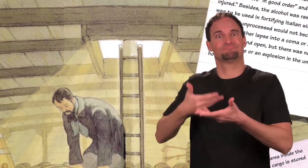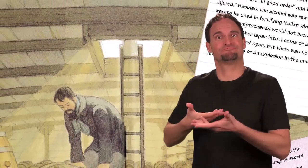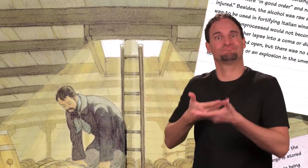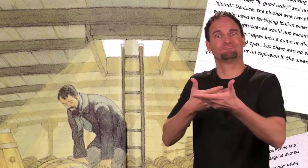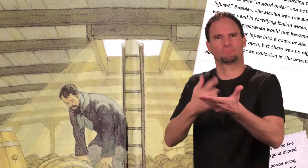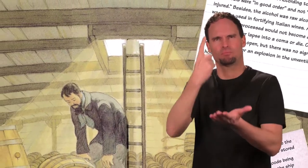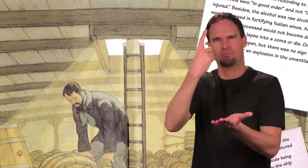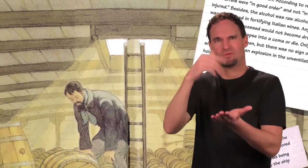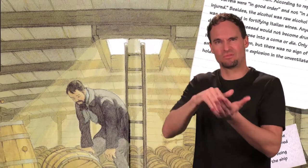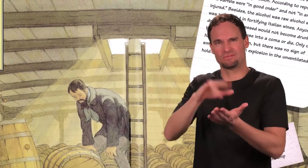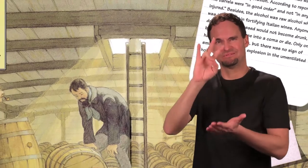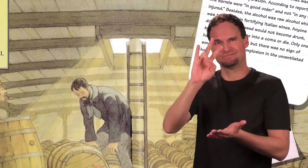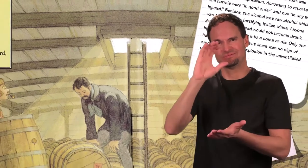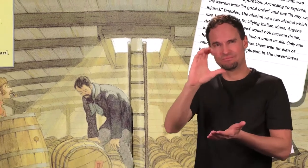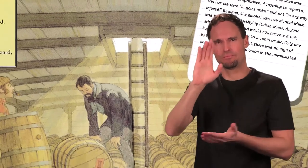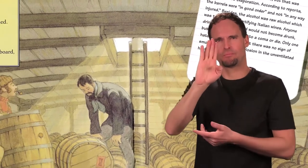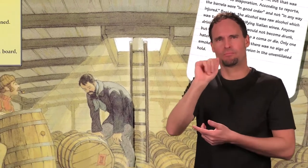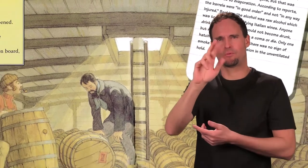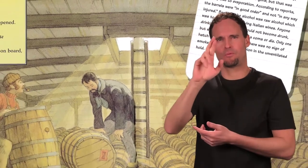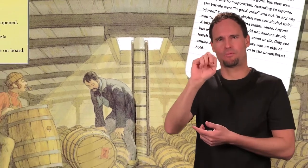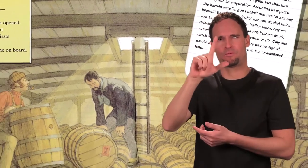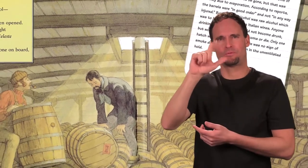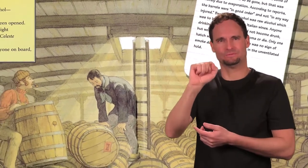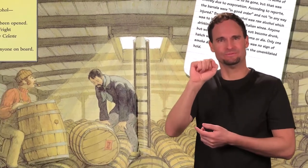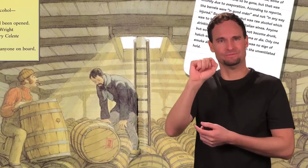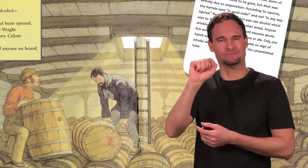well stowed.